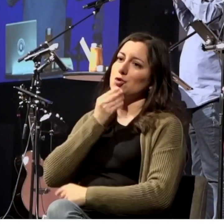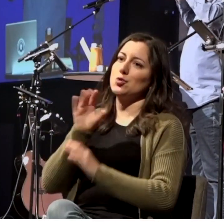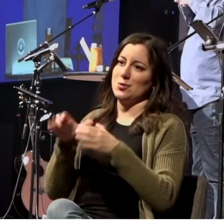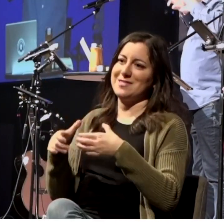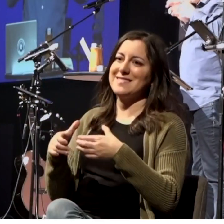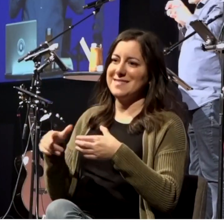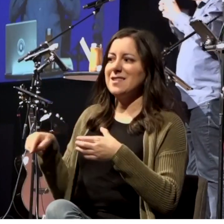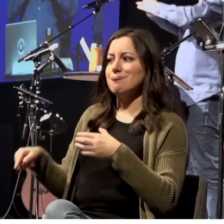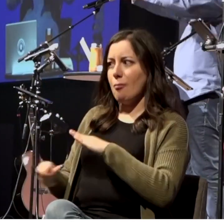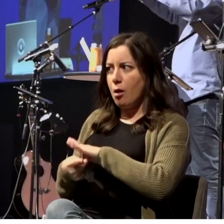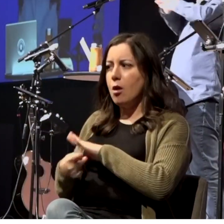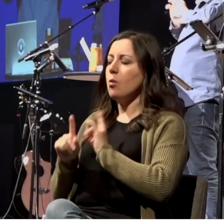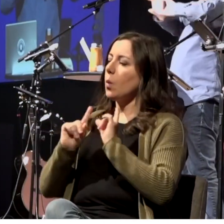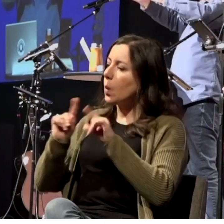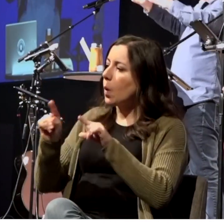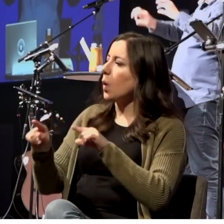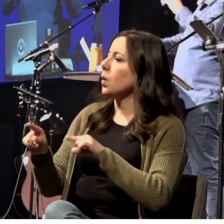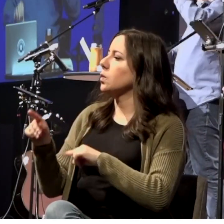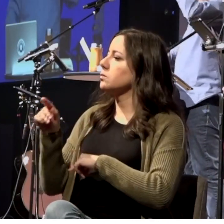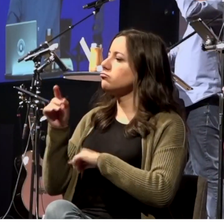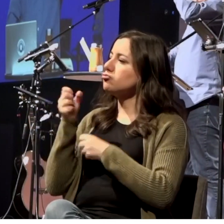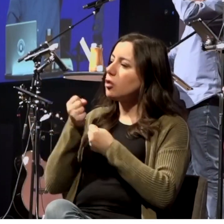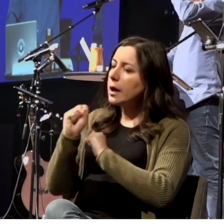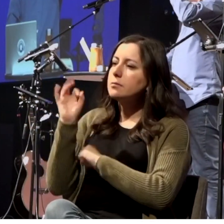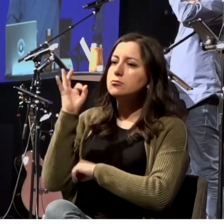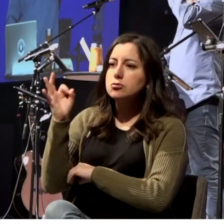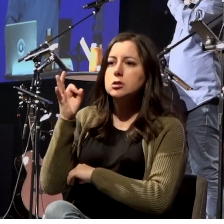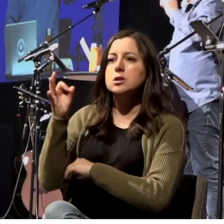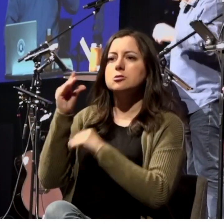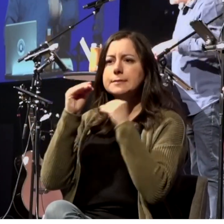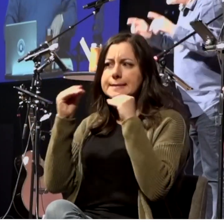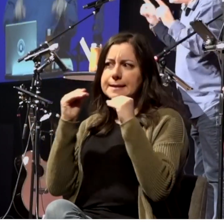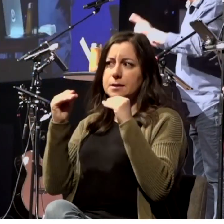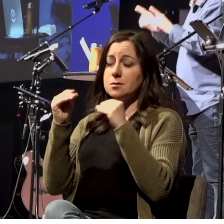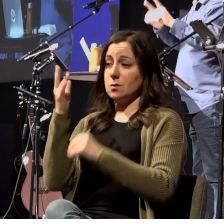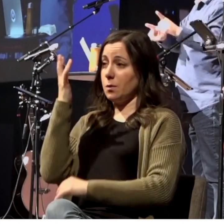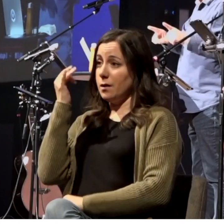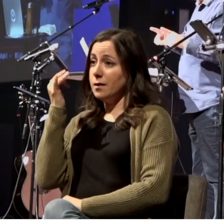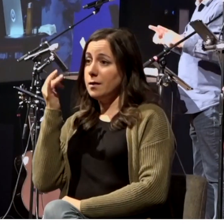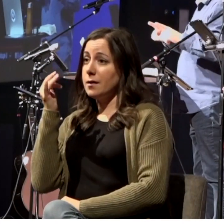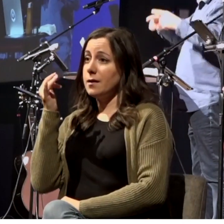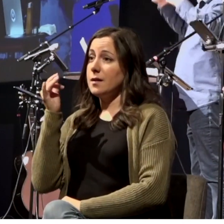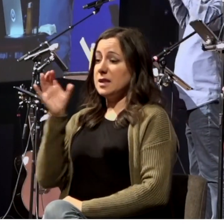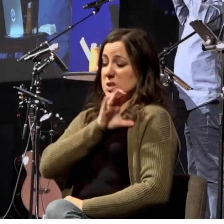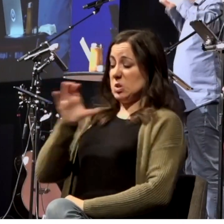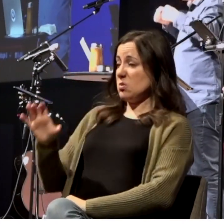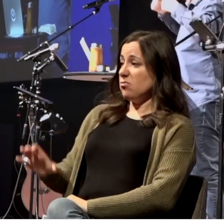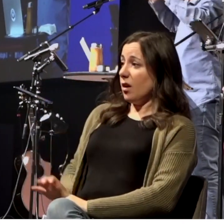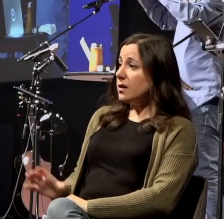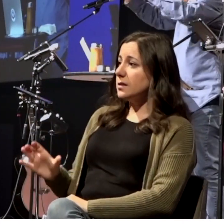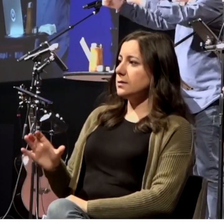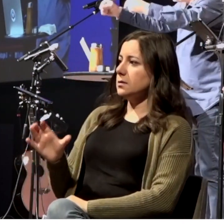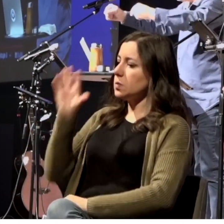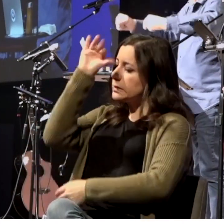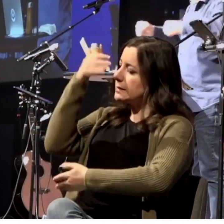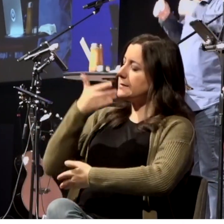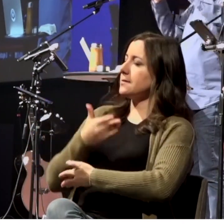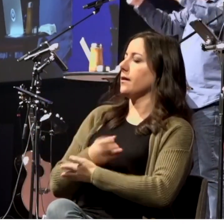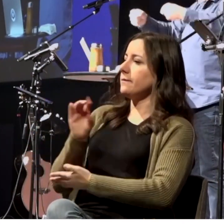And, you know, always seeking to evangelize the Jews. Why? Because the Christ was the son of David, and the hope of the Messiah had long been